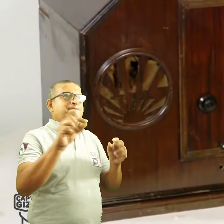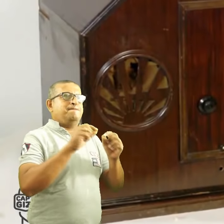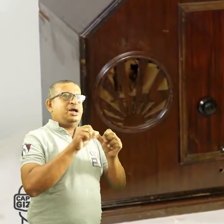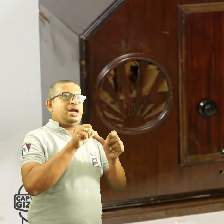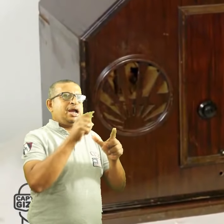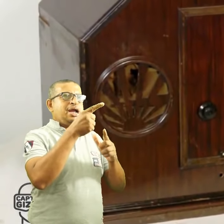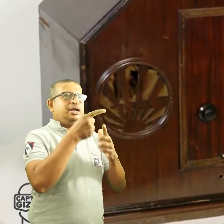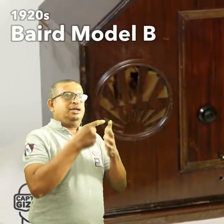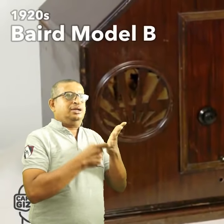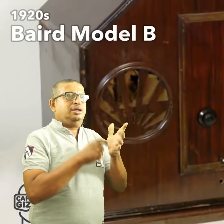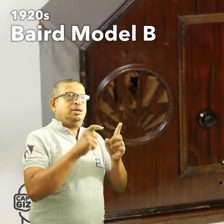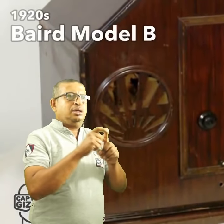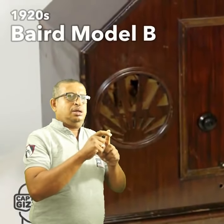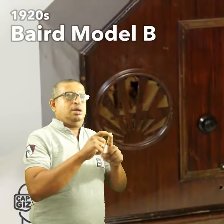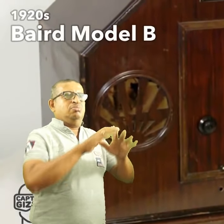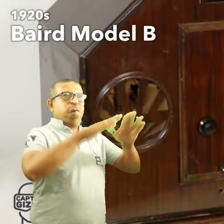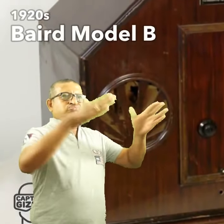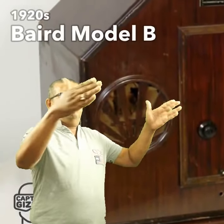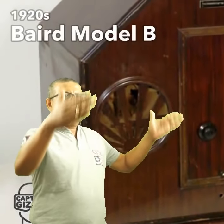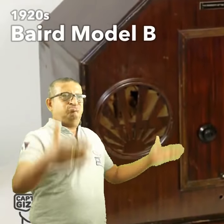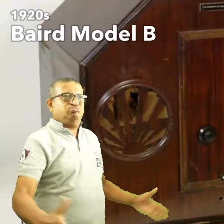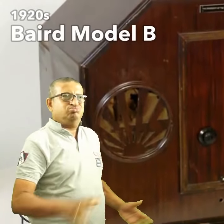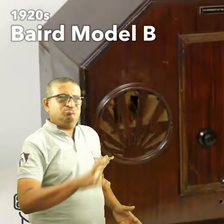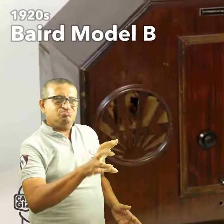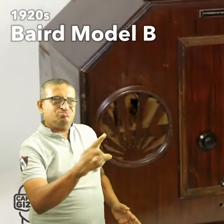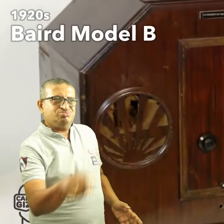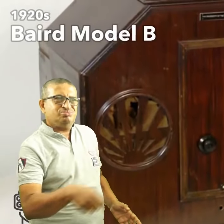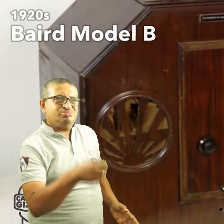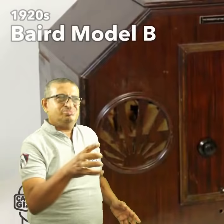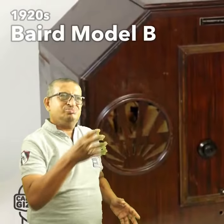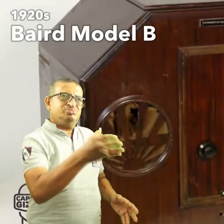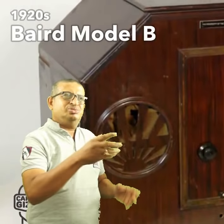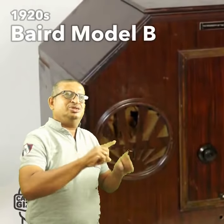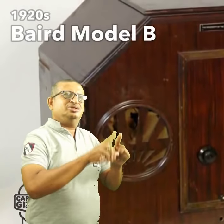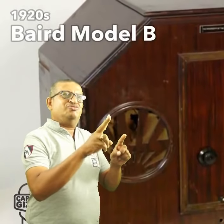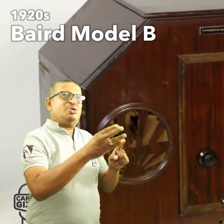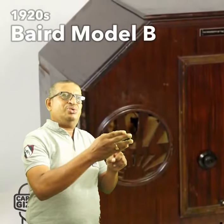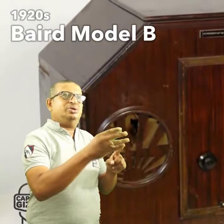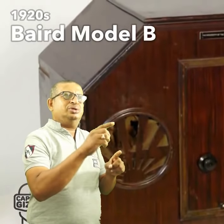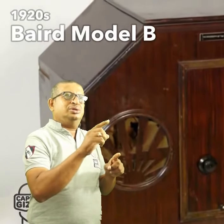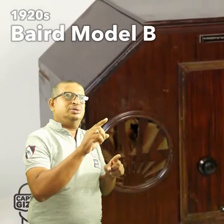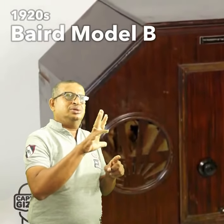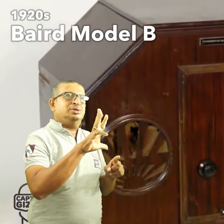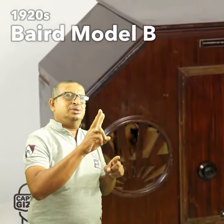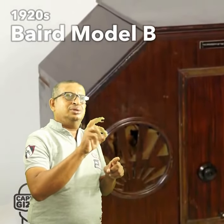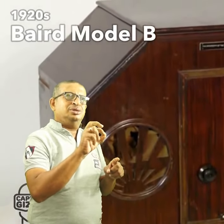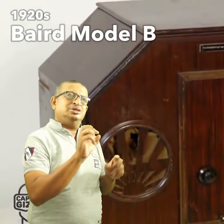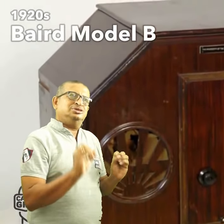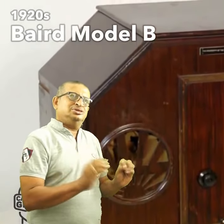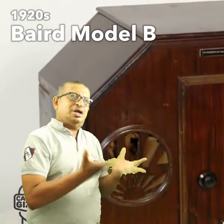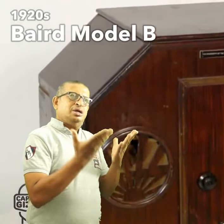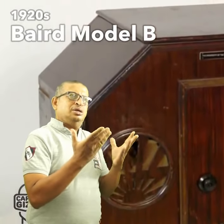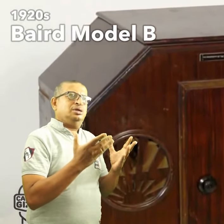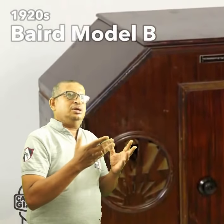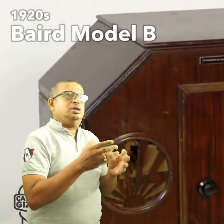The 1920s gave us the mechanical television. The first model had a small display on the right, and a huge cabinet.